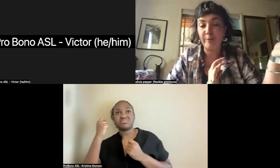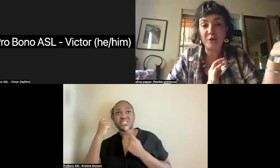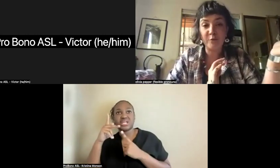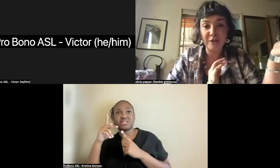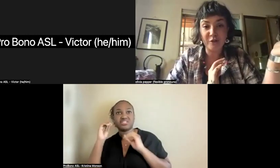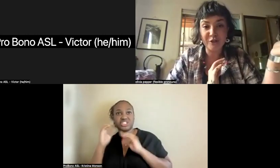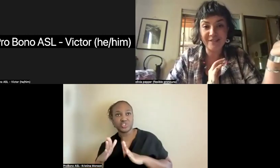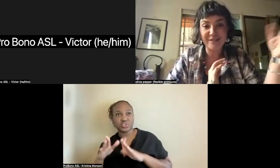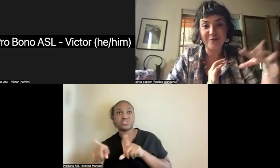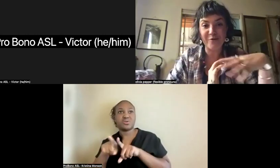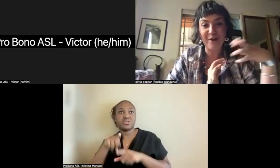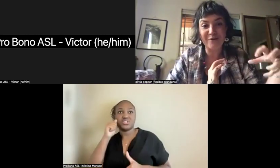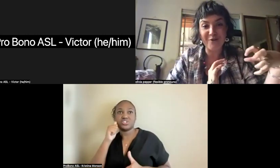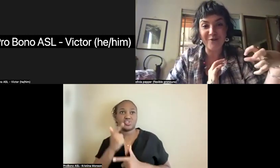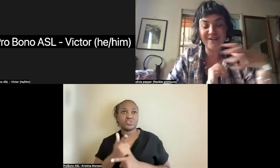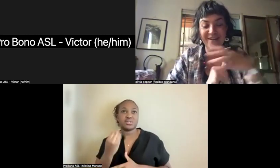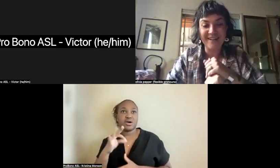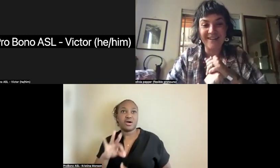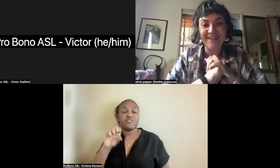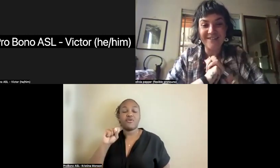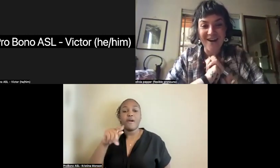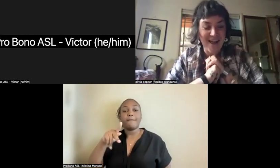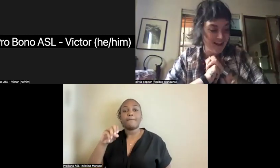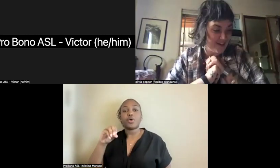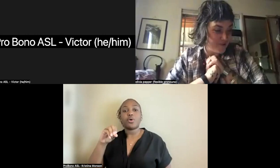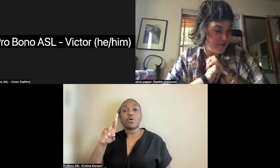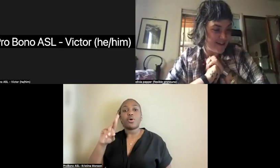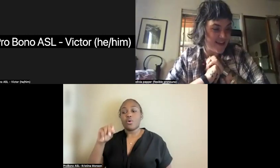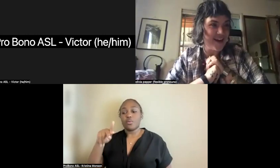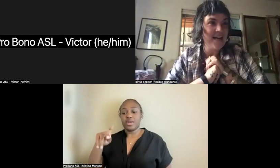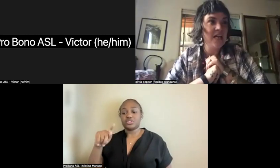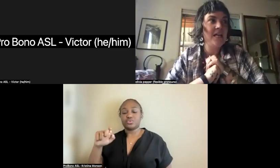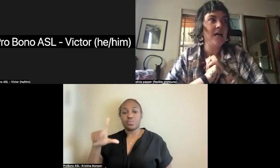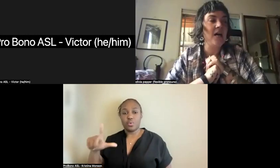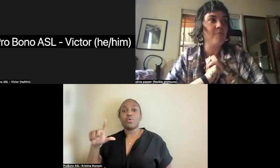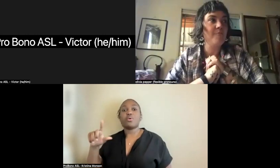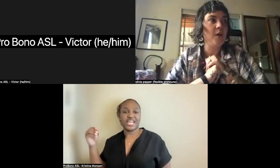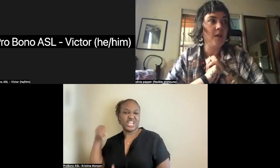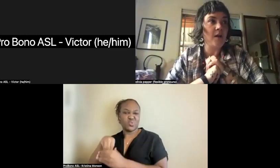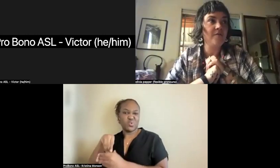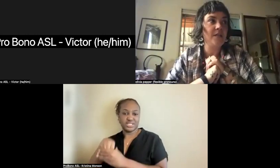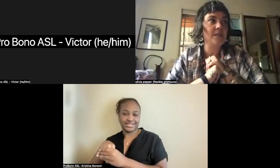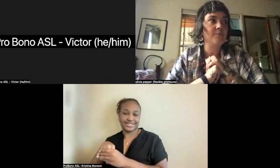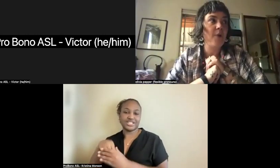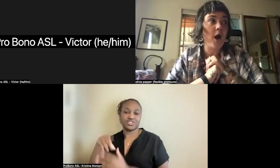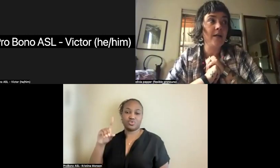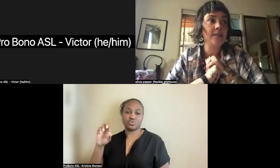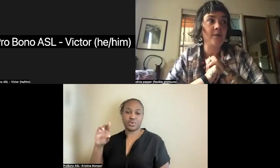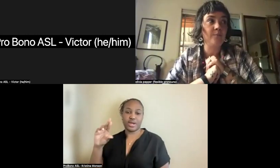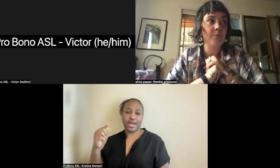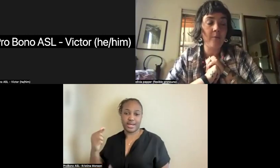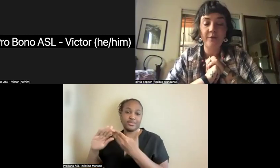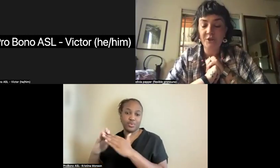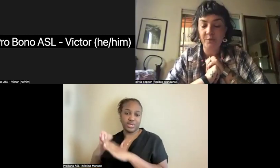of Perpetual Indulgence, who are a well-known drag community there, a lot of these parties